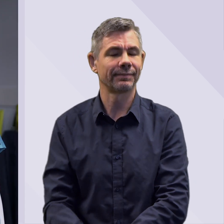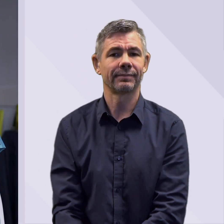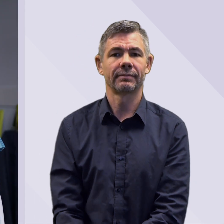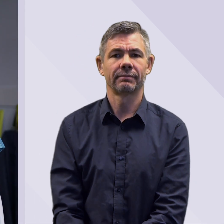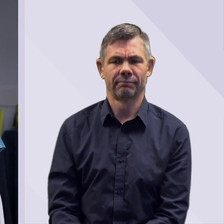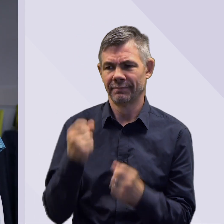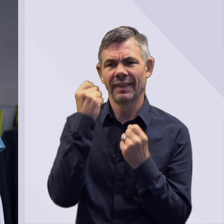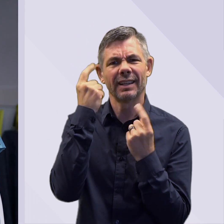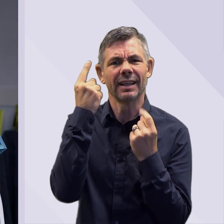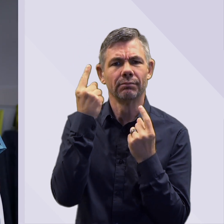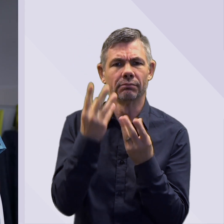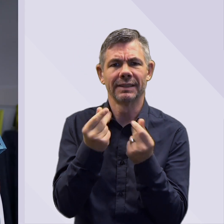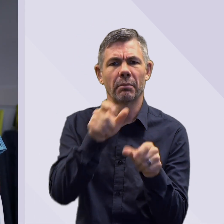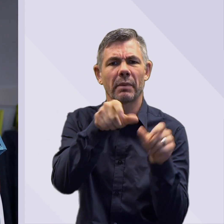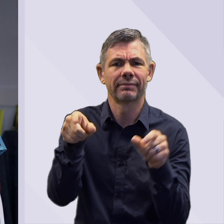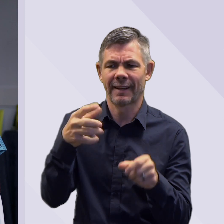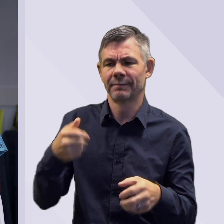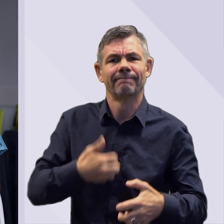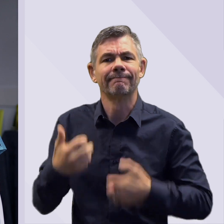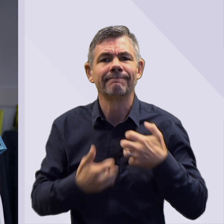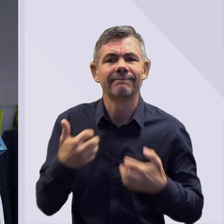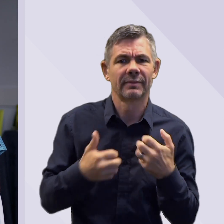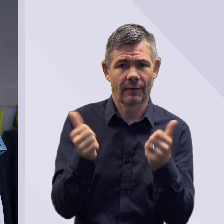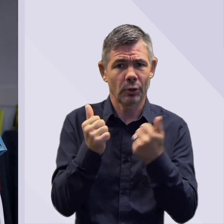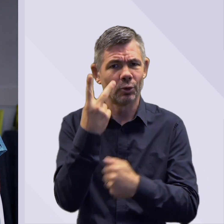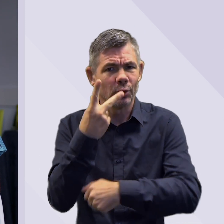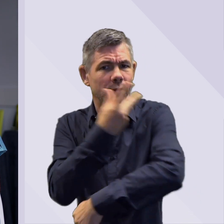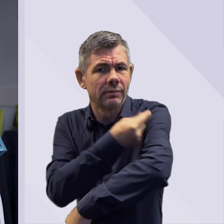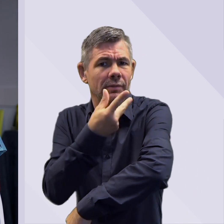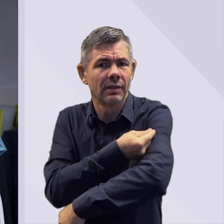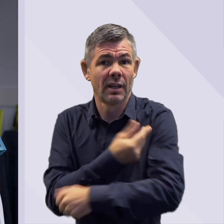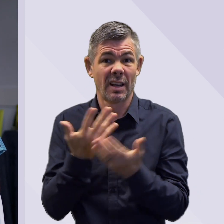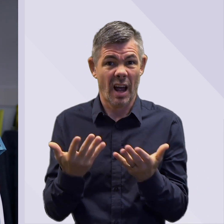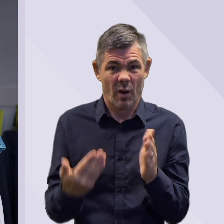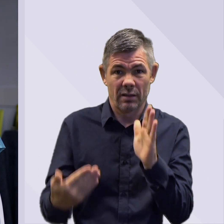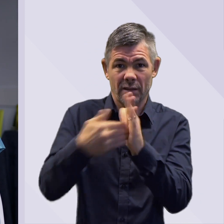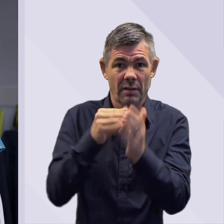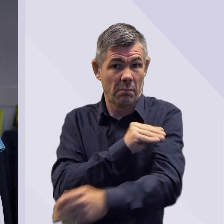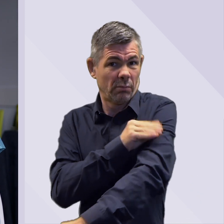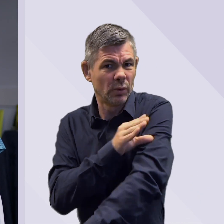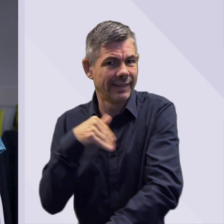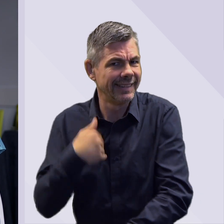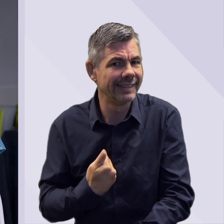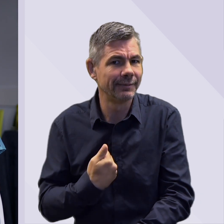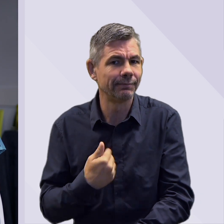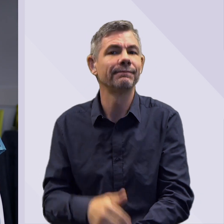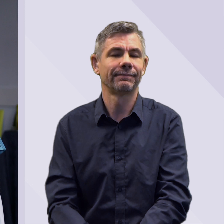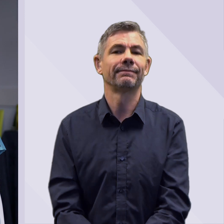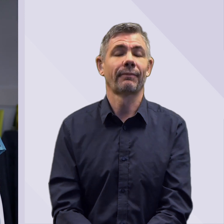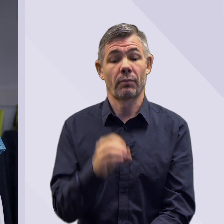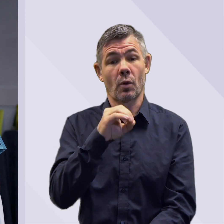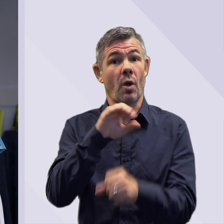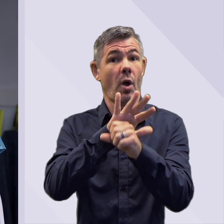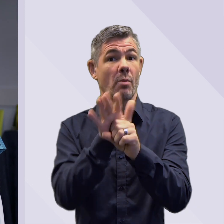So I understand that some people are feeling frustrated that they've already had two vaccines and now we're asking you to also get the